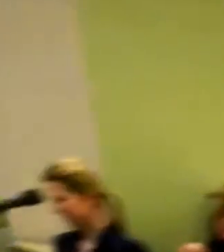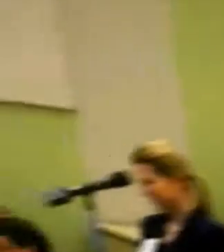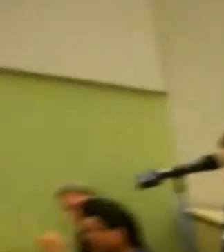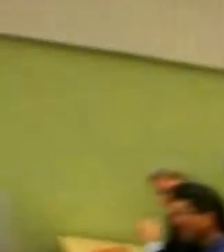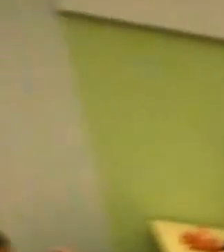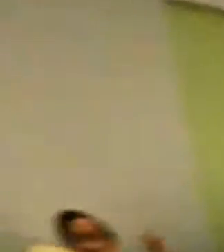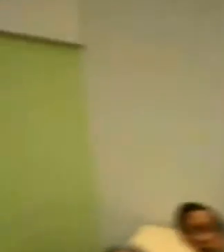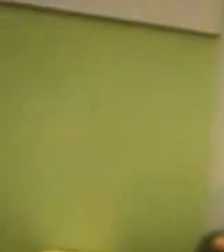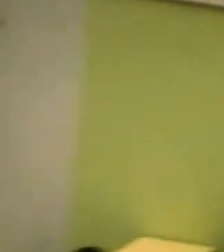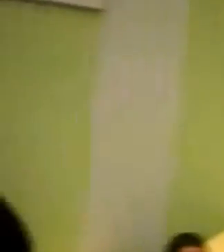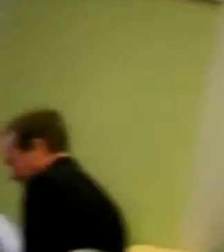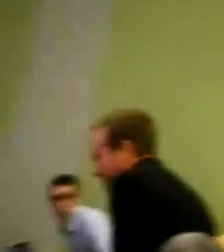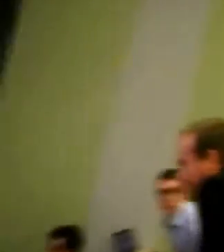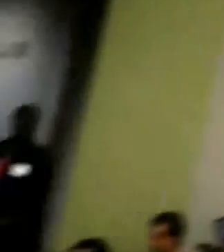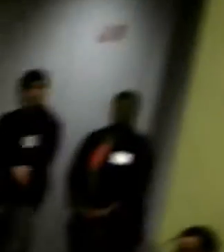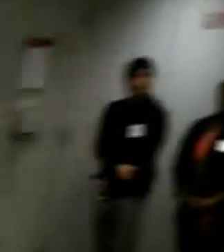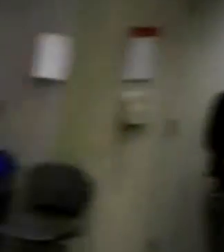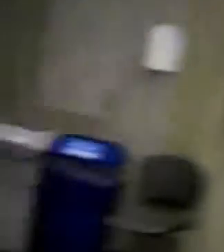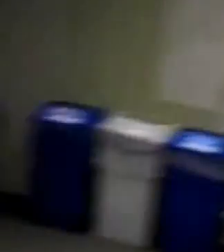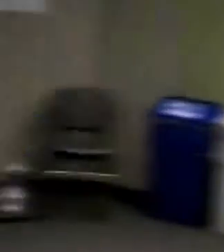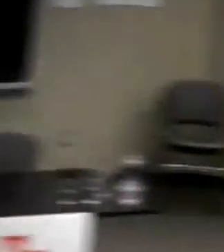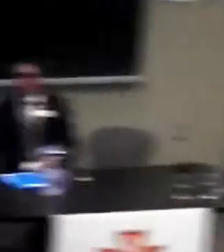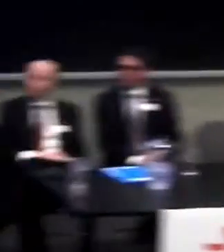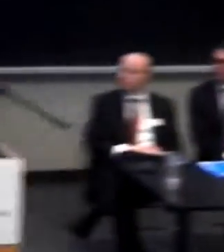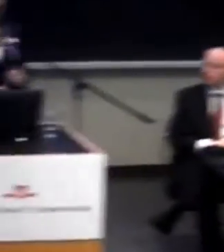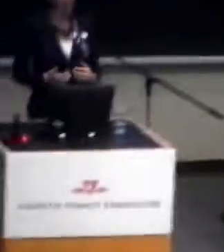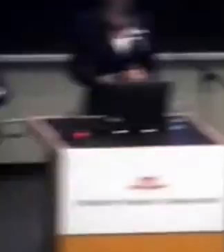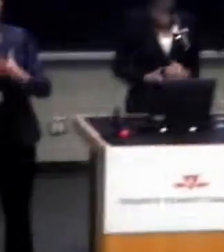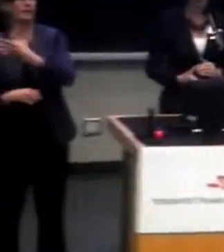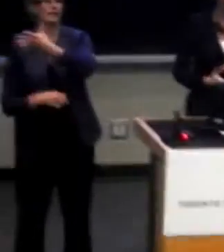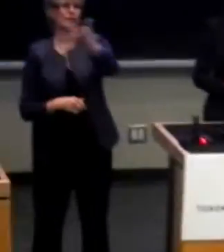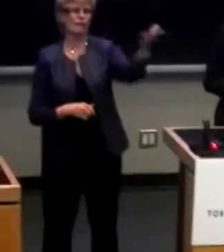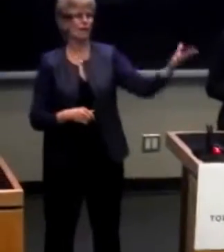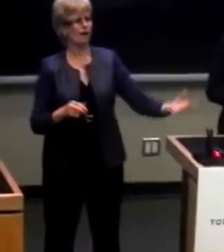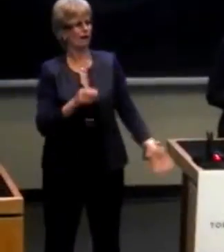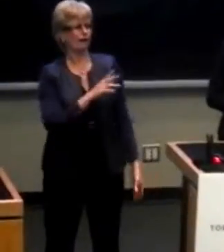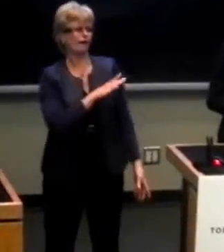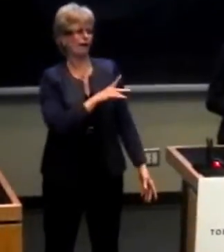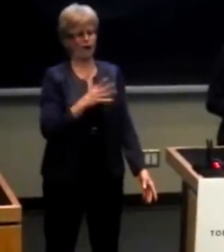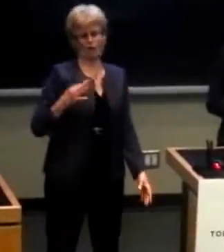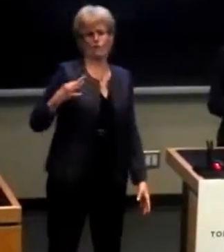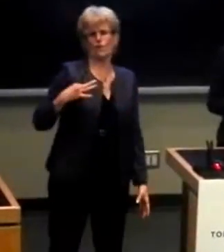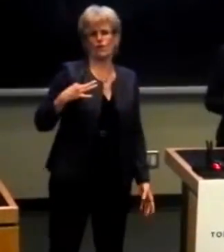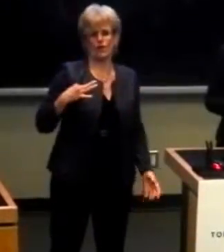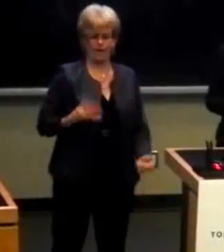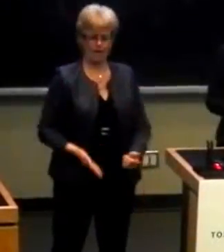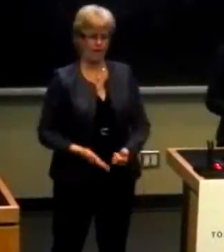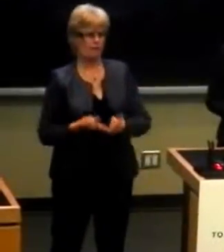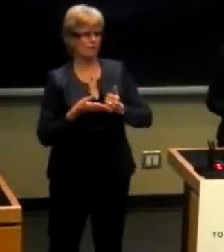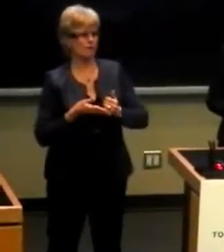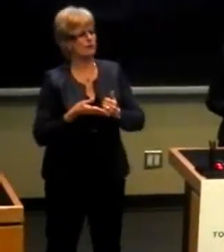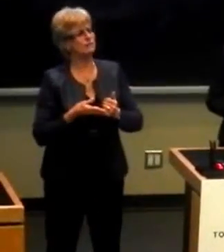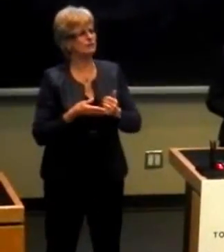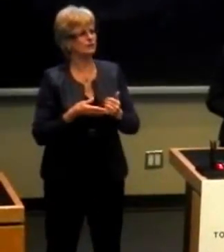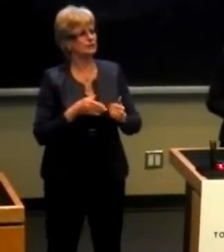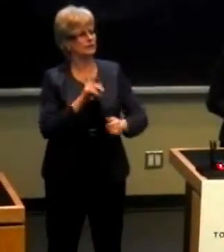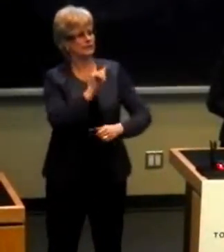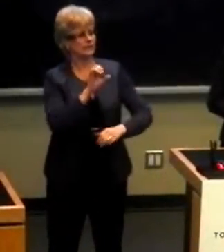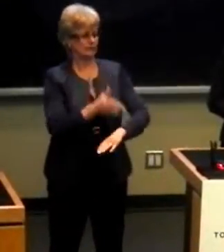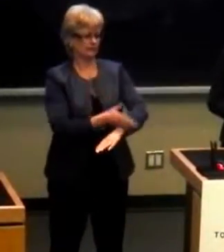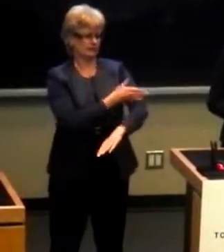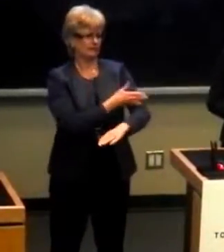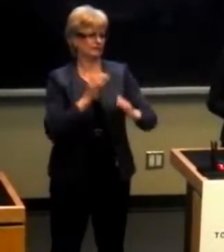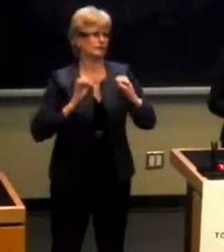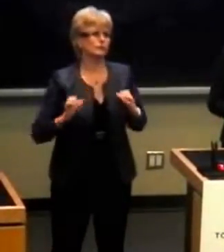Thank you. Thank you. Thank These fine volunteers have agreed to help work with us in the TTC to improve